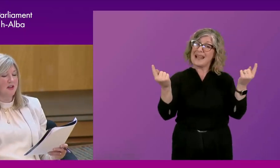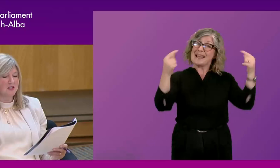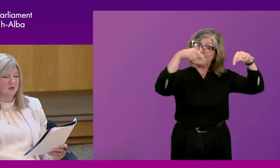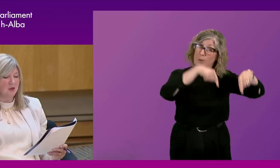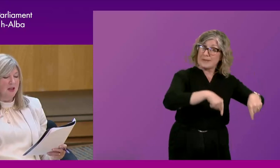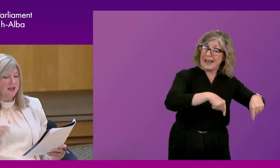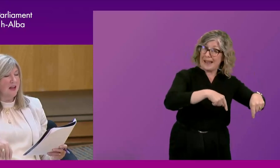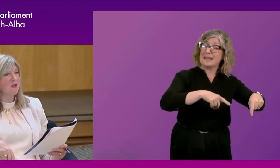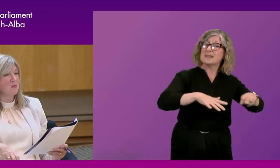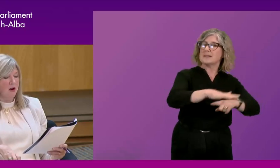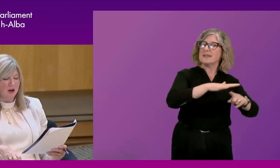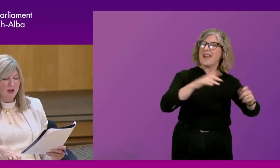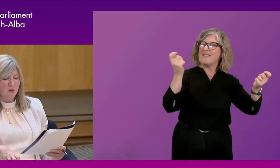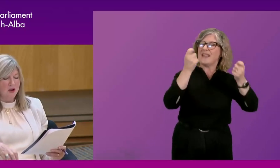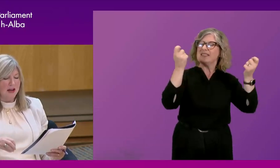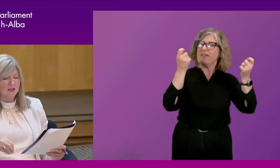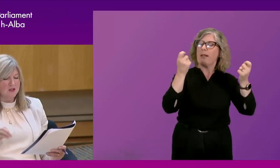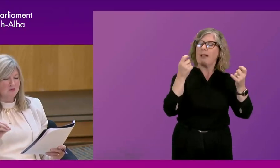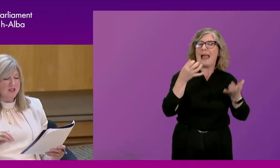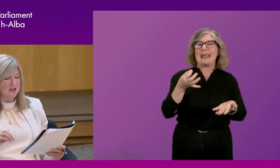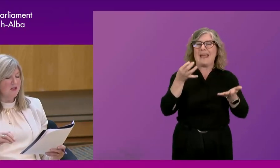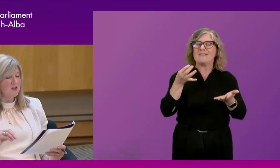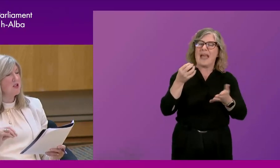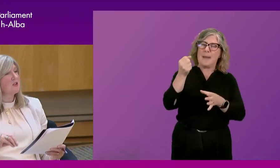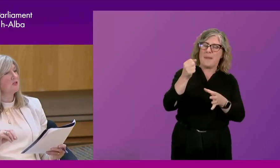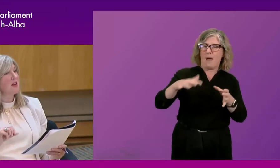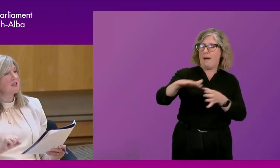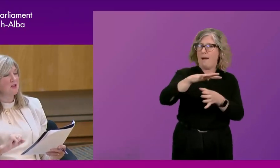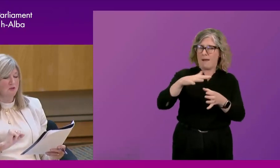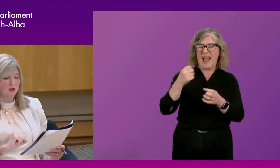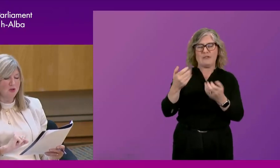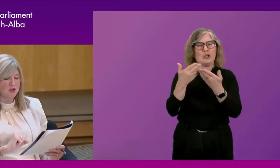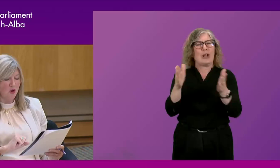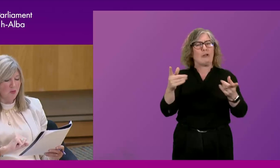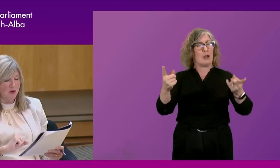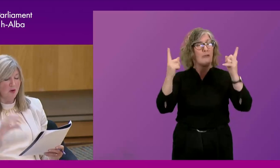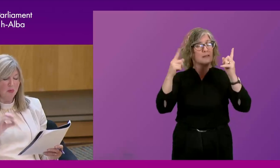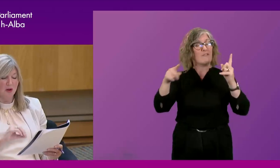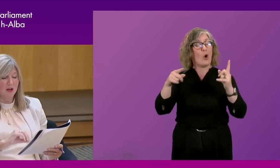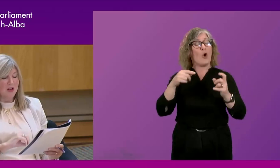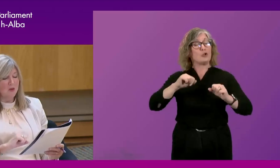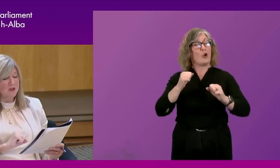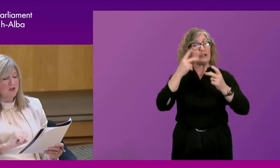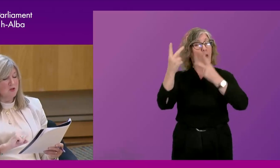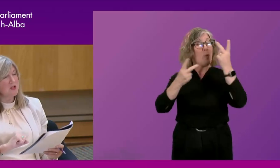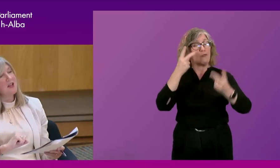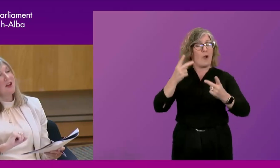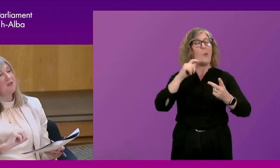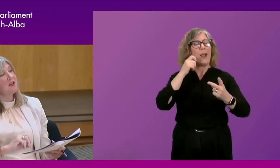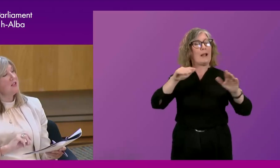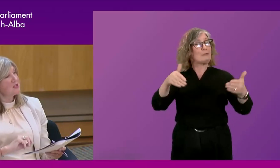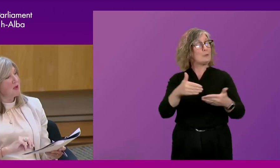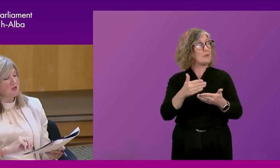in the Festival Cafe Bar, where Alex Redick, the General Director of Scottish Opera, will introduce